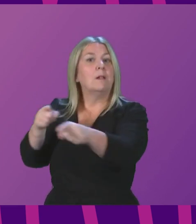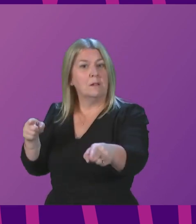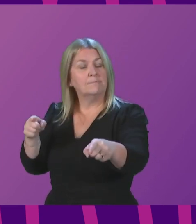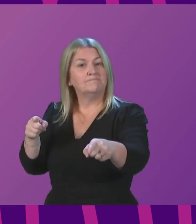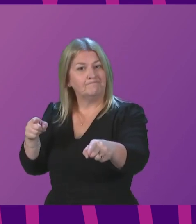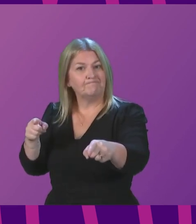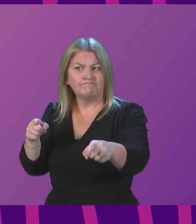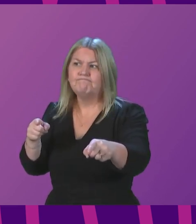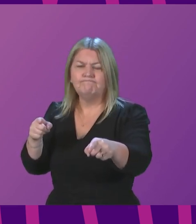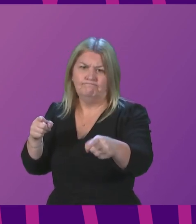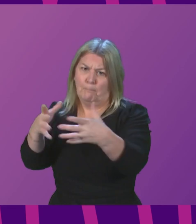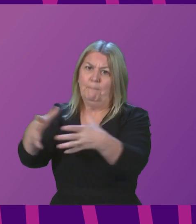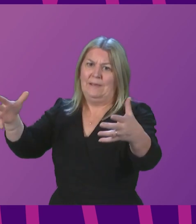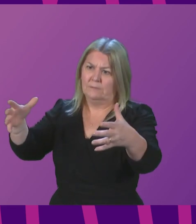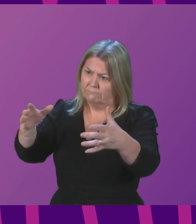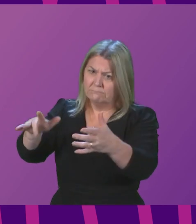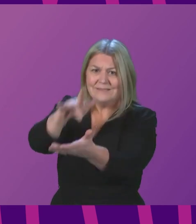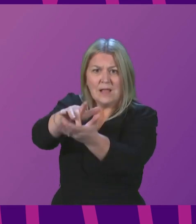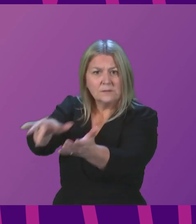a mass large vaccination